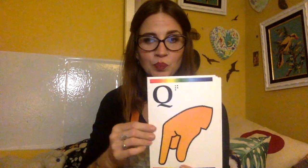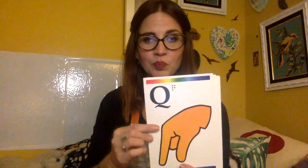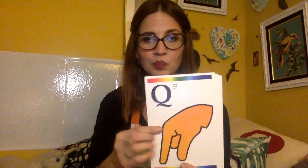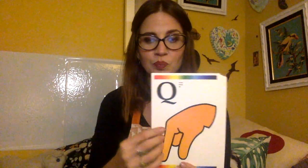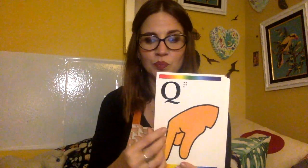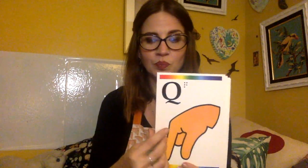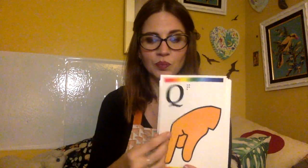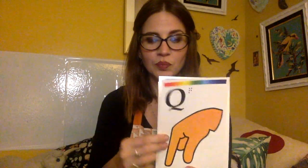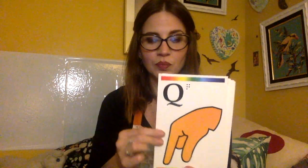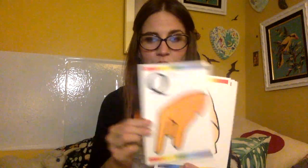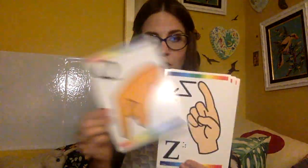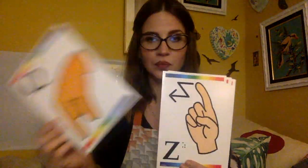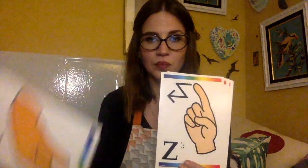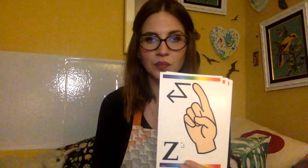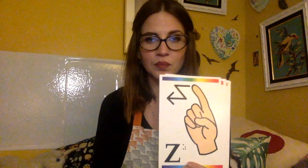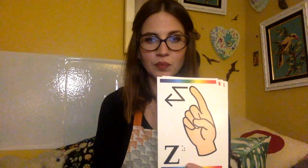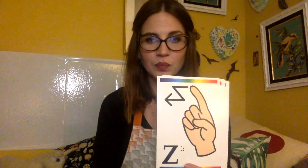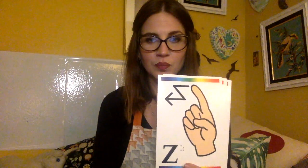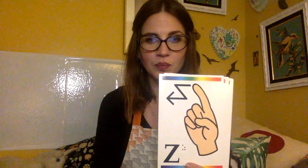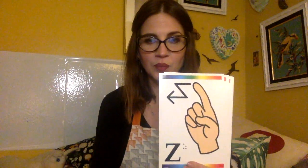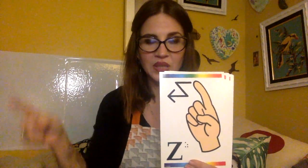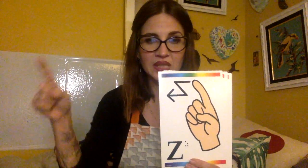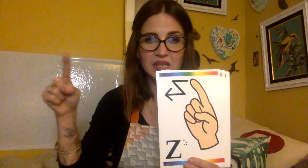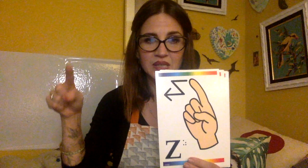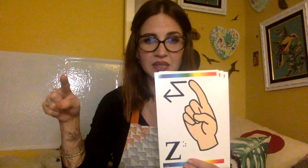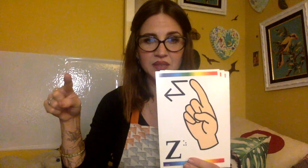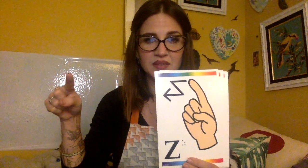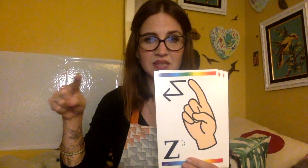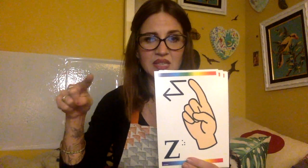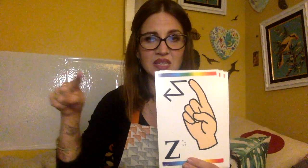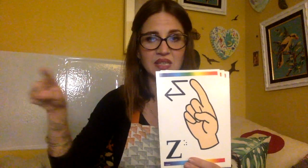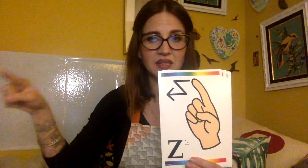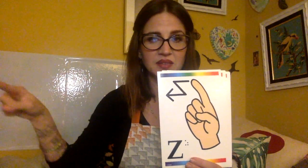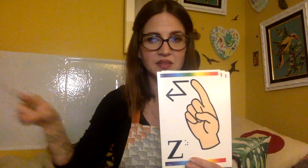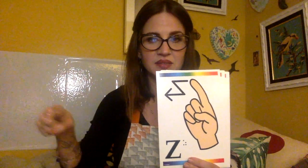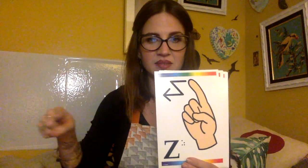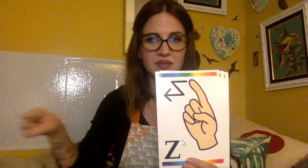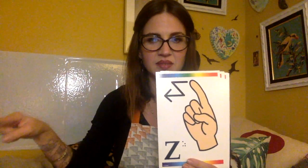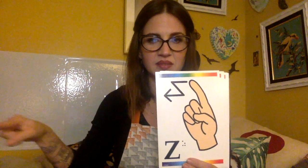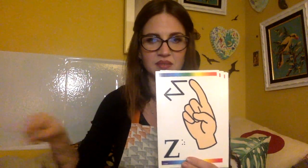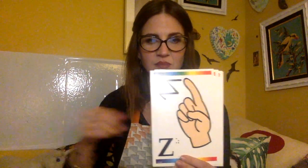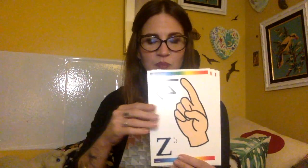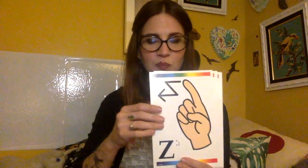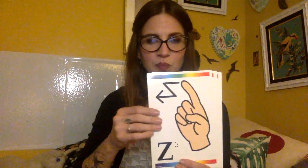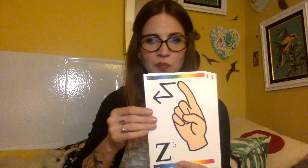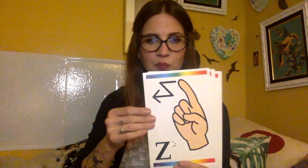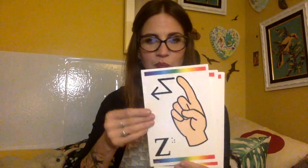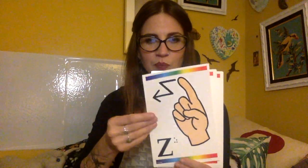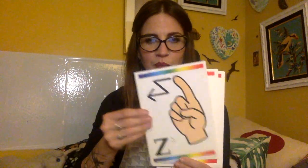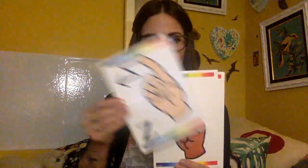Z, X,